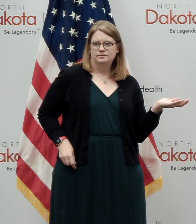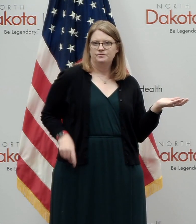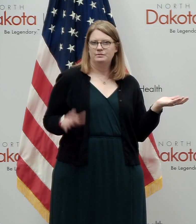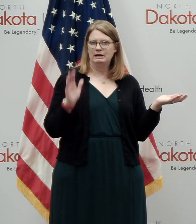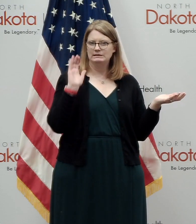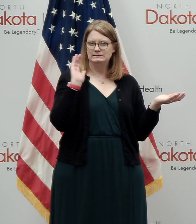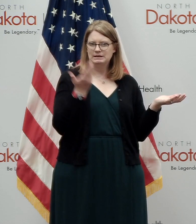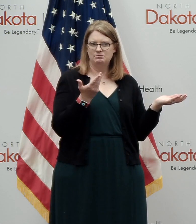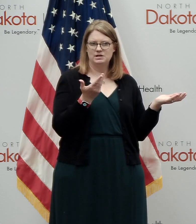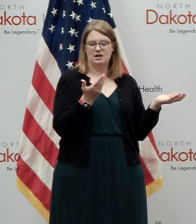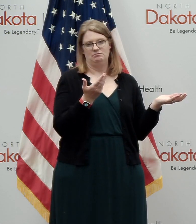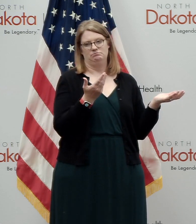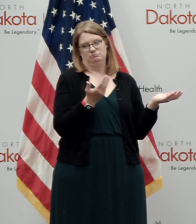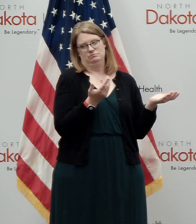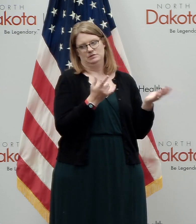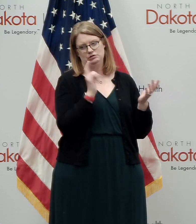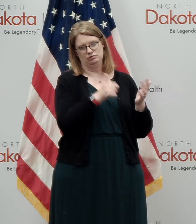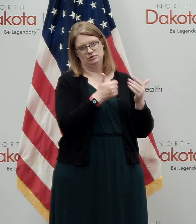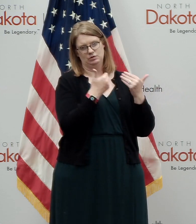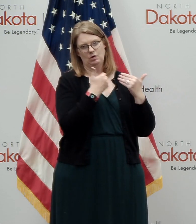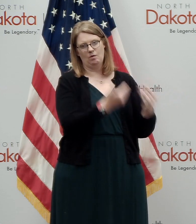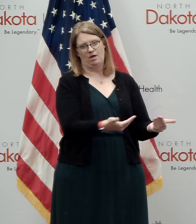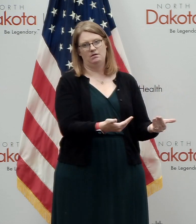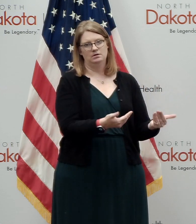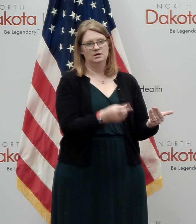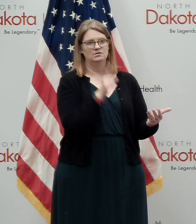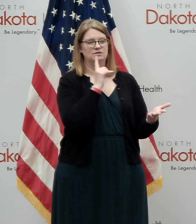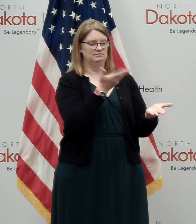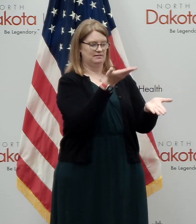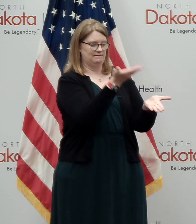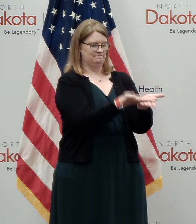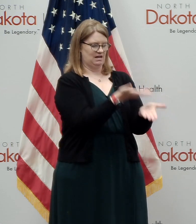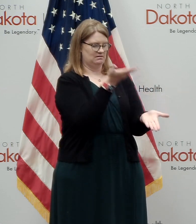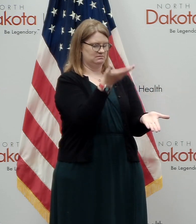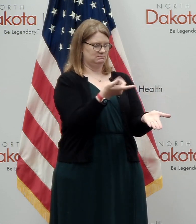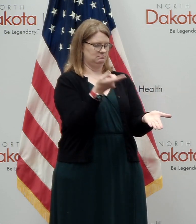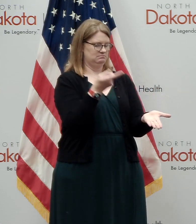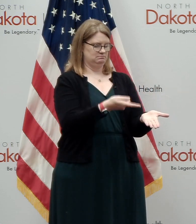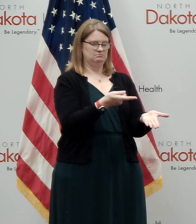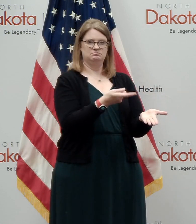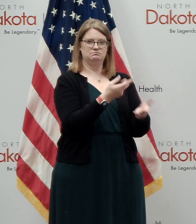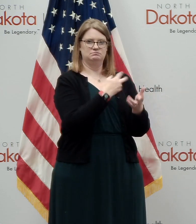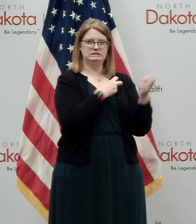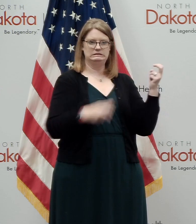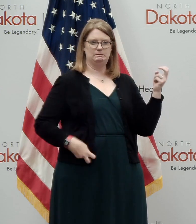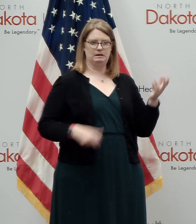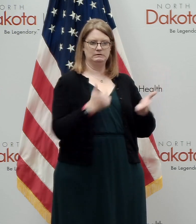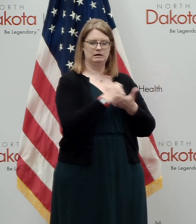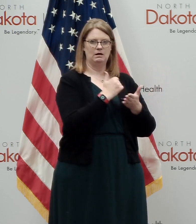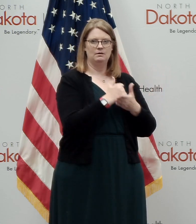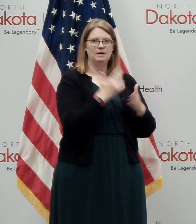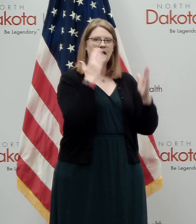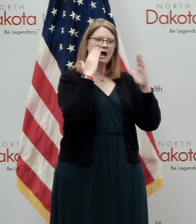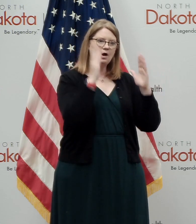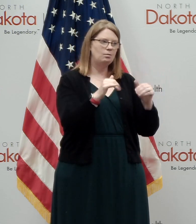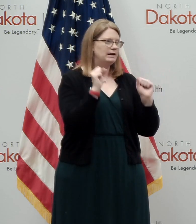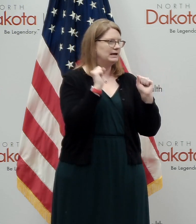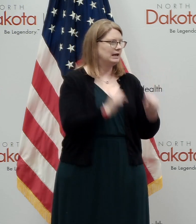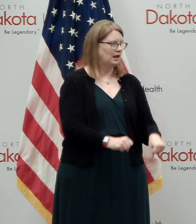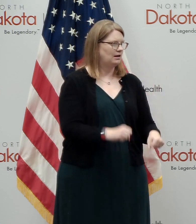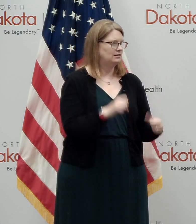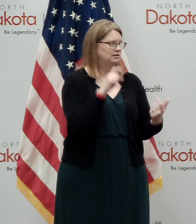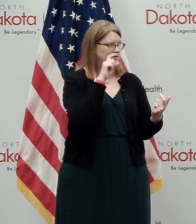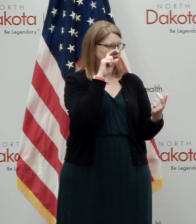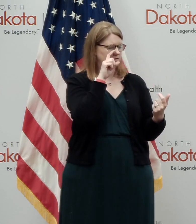a bit of a no-brainer, uh, you know, based on everything that's, that's there. So I, I hope that we can move that way. Cause again, it would be nice to go through,